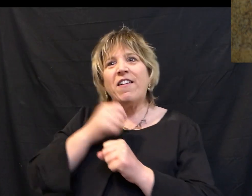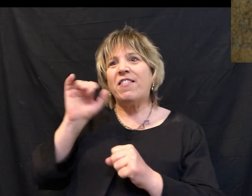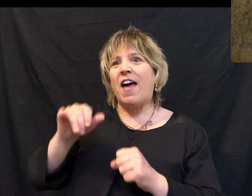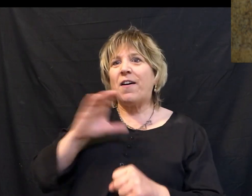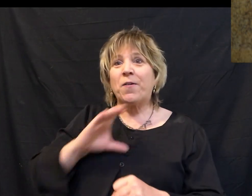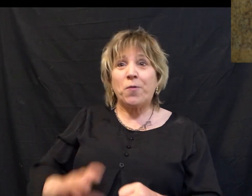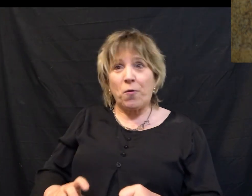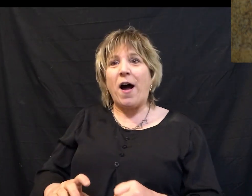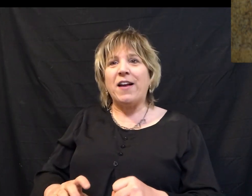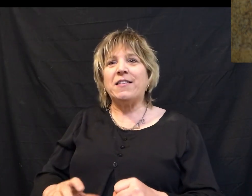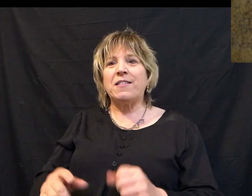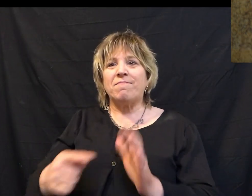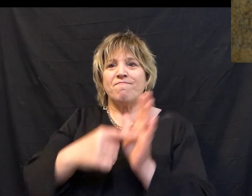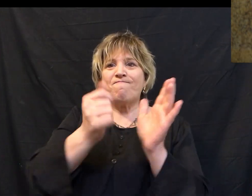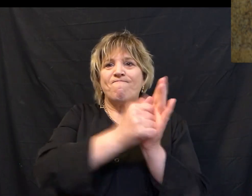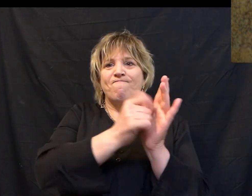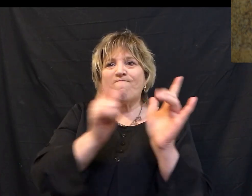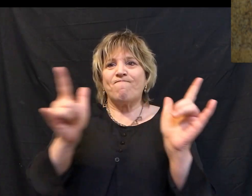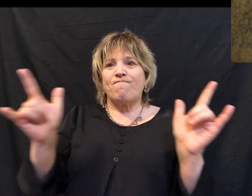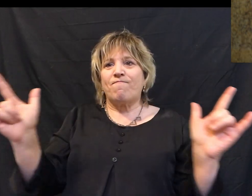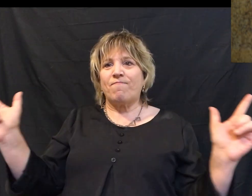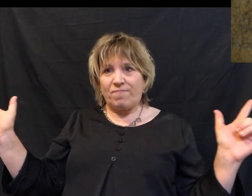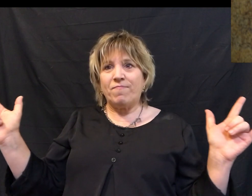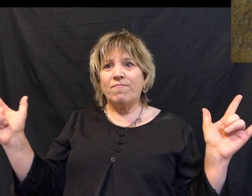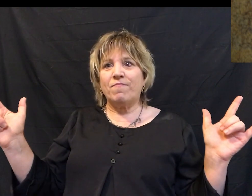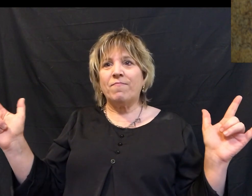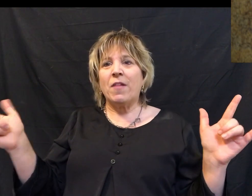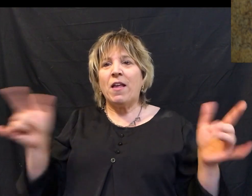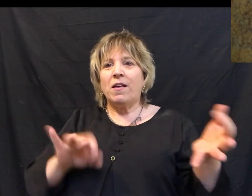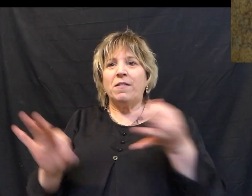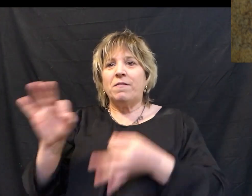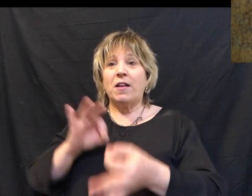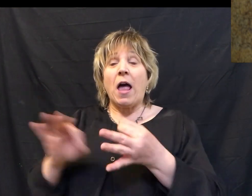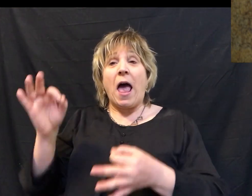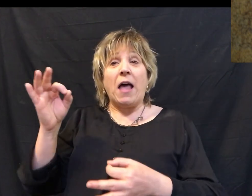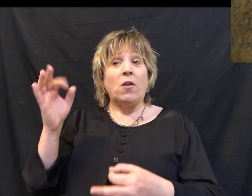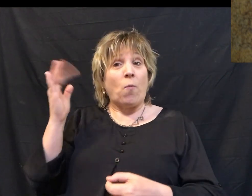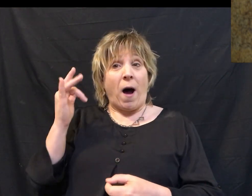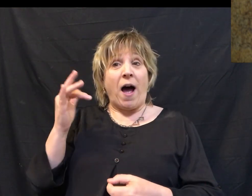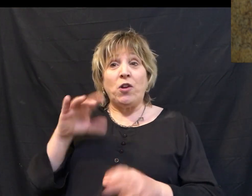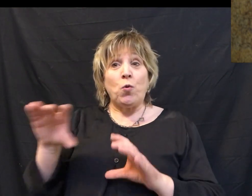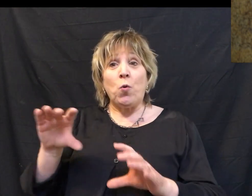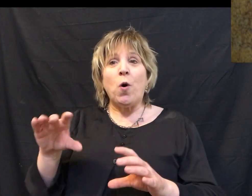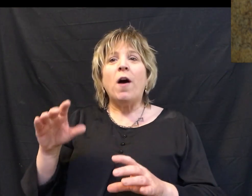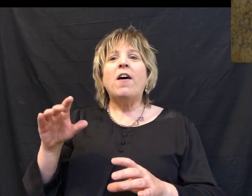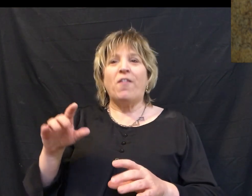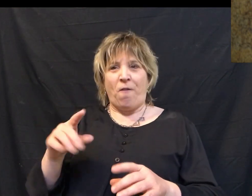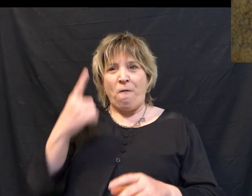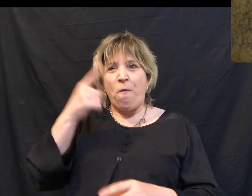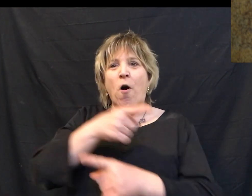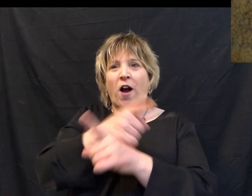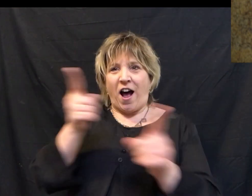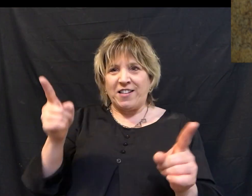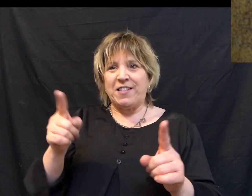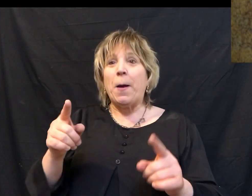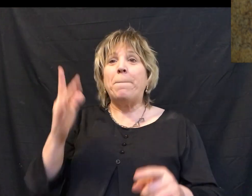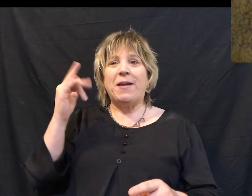love that Christ poured out on our behalf on that cross and he did it just for us as a different